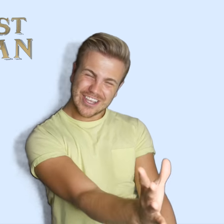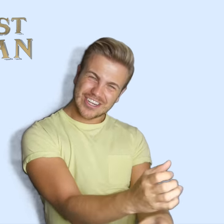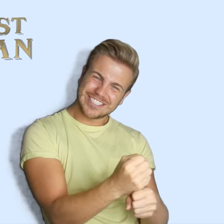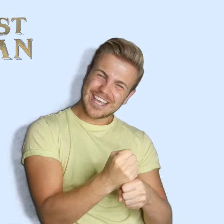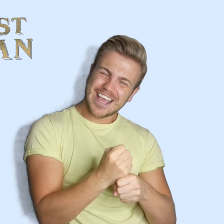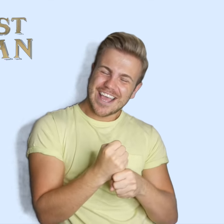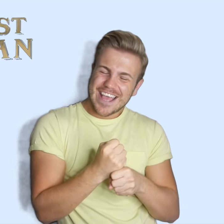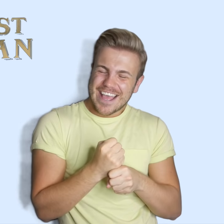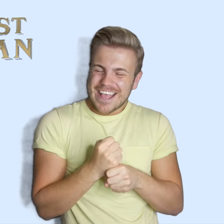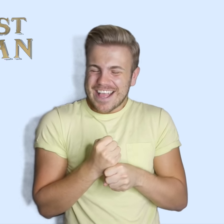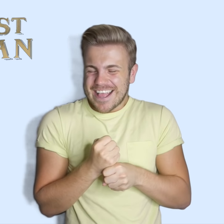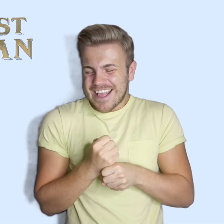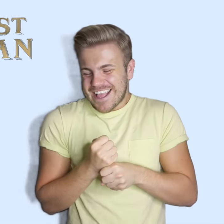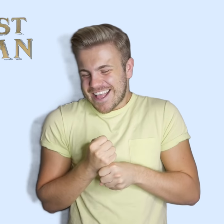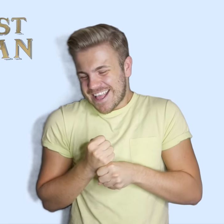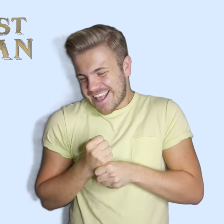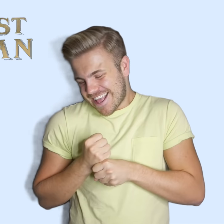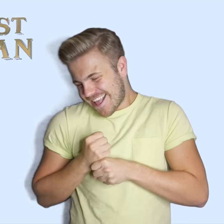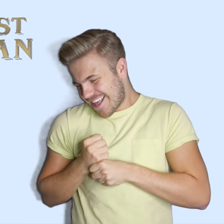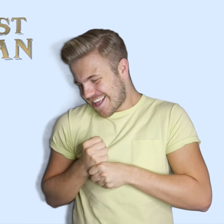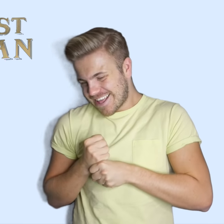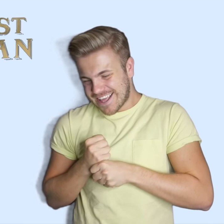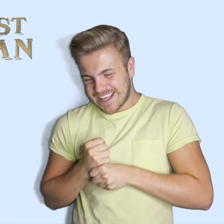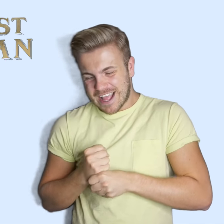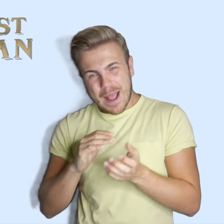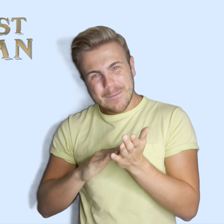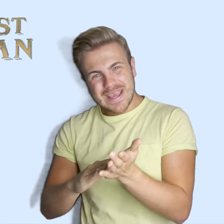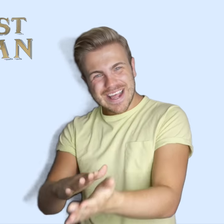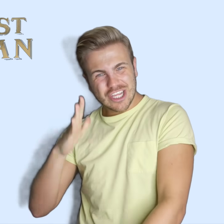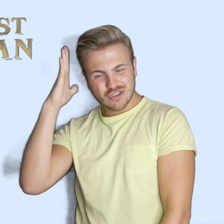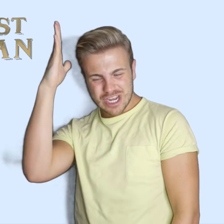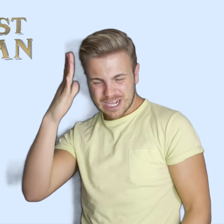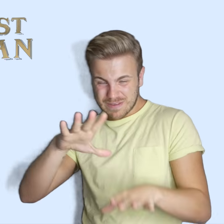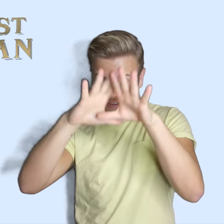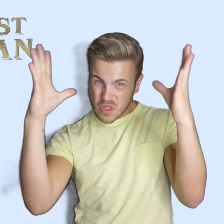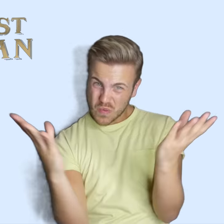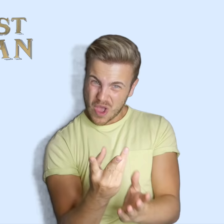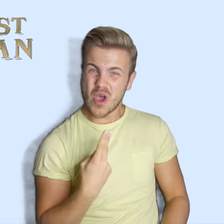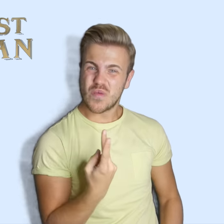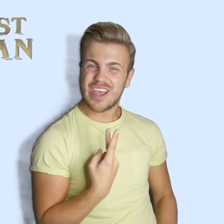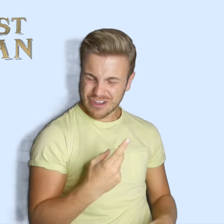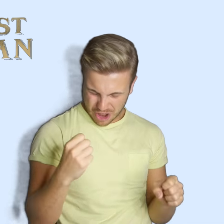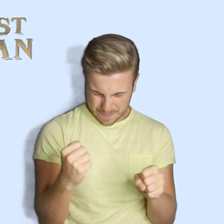gonna take A million dreams for the world we're gonna